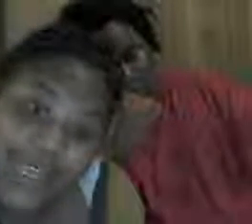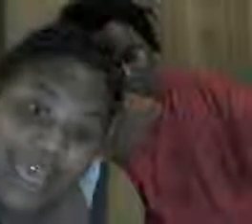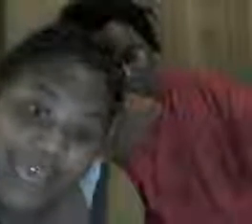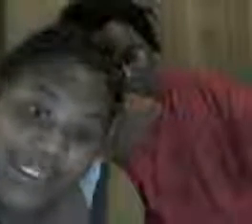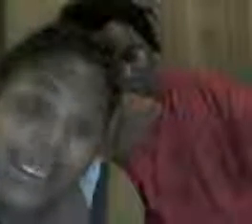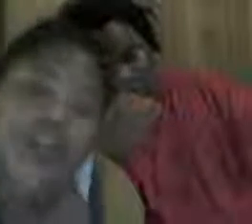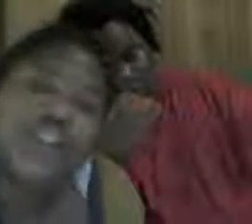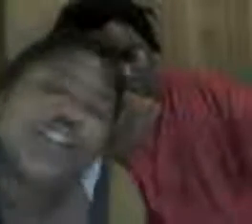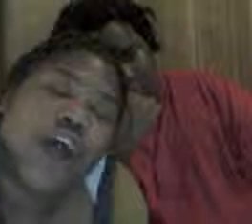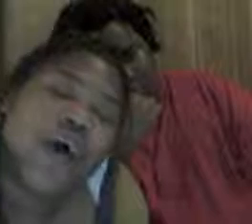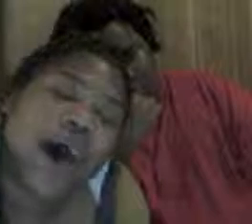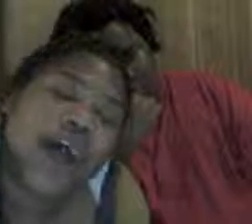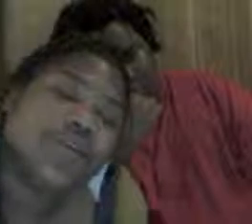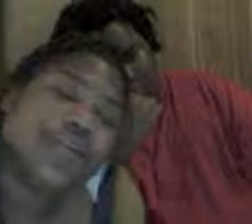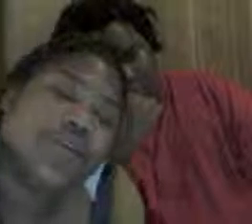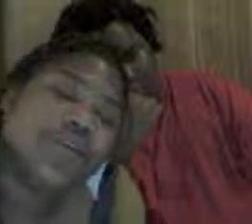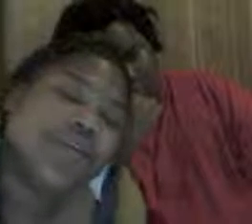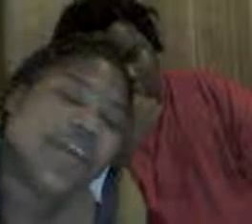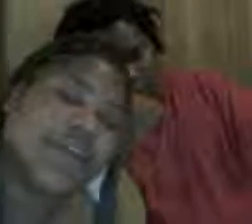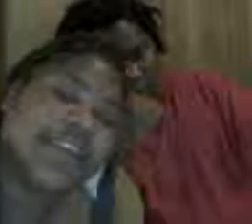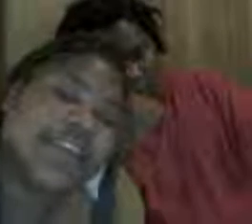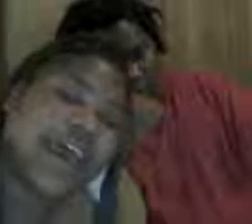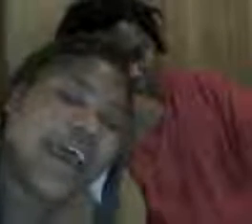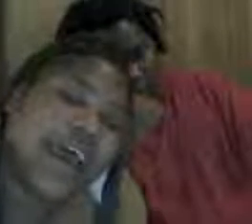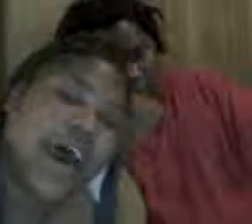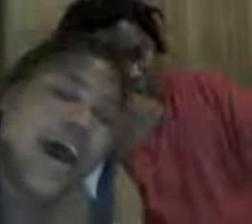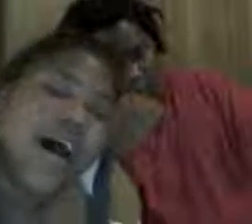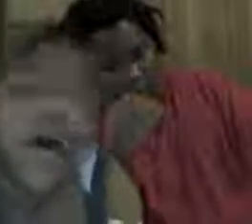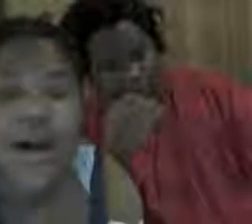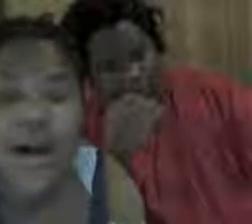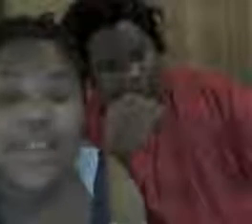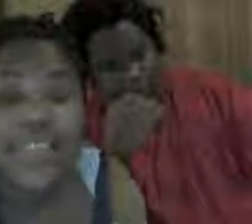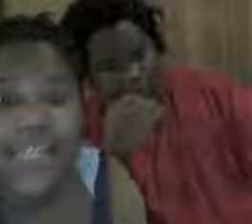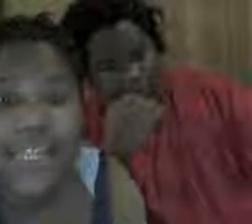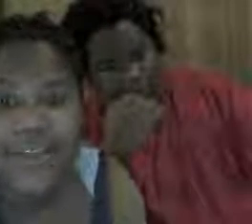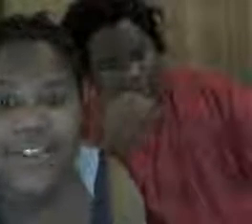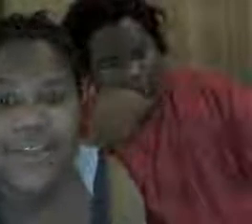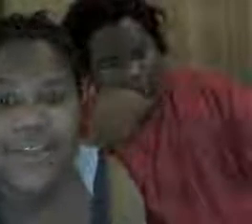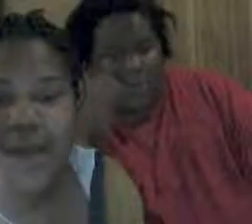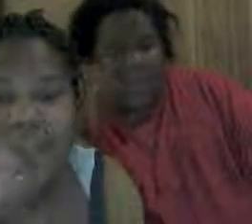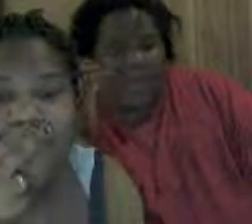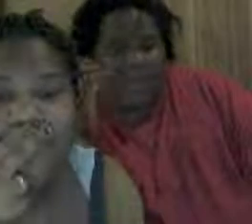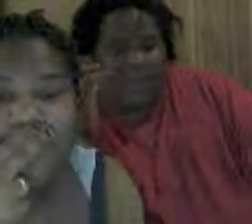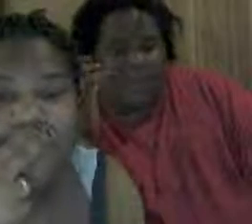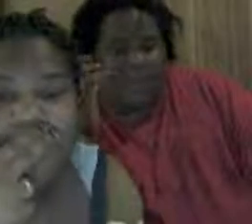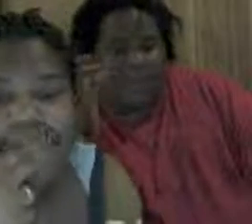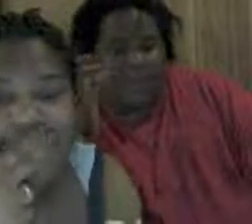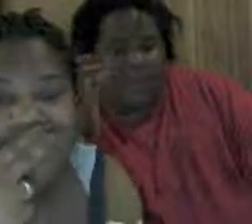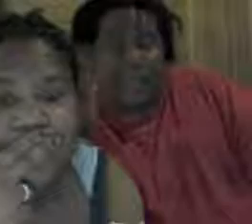is, so, uh, that's gonna be my vlog for the day, see you later, YouTube, SMOOCHES! Oh in